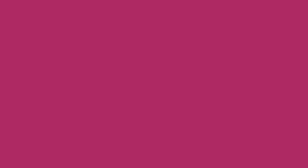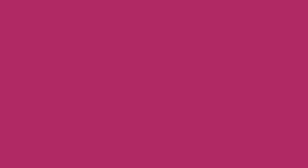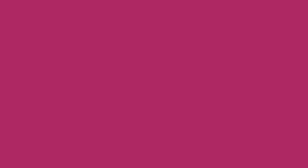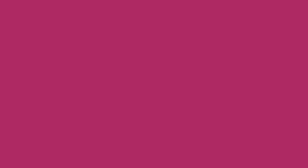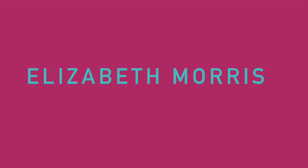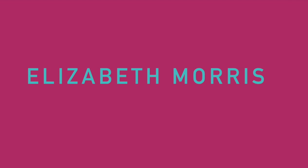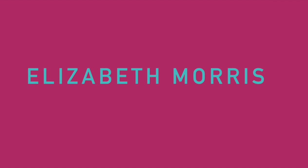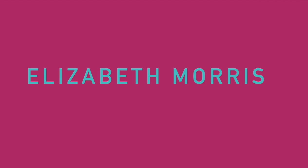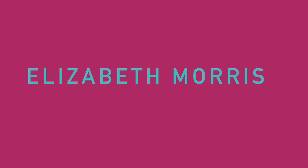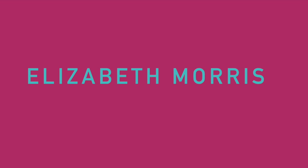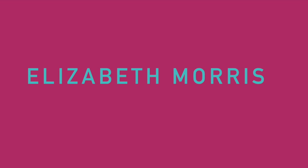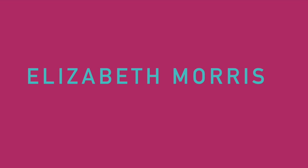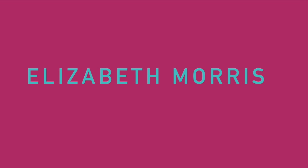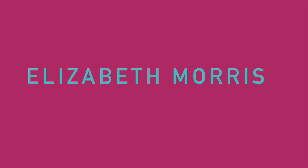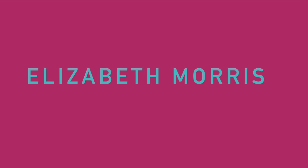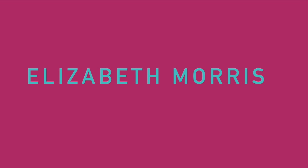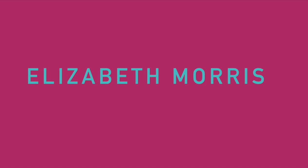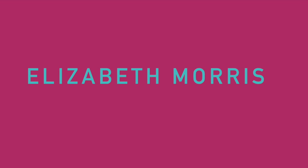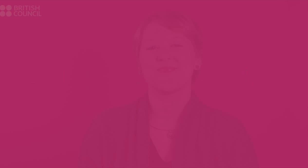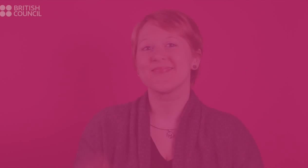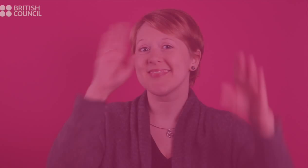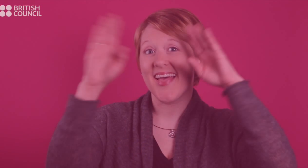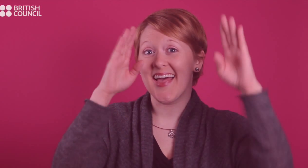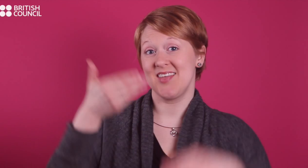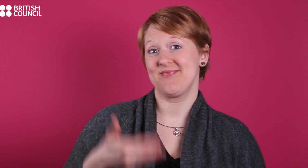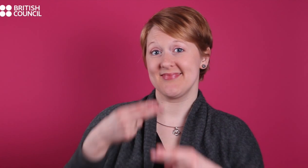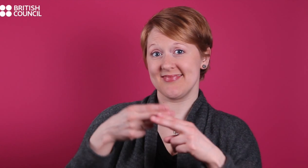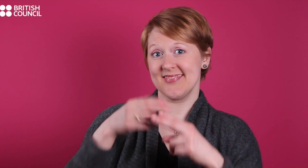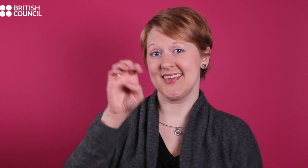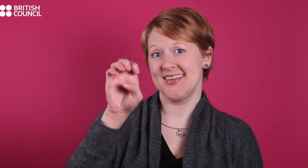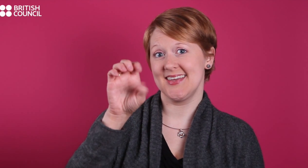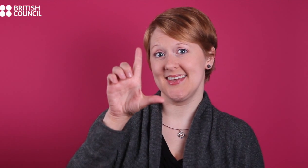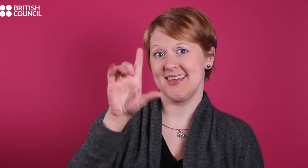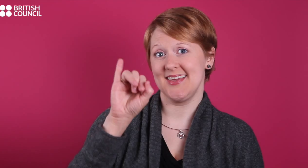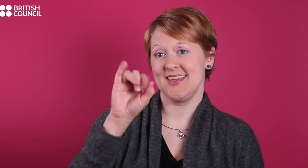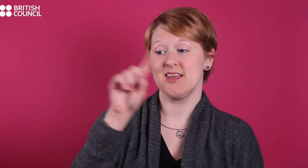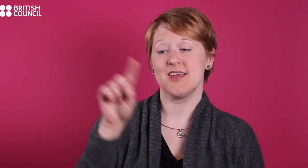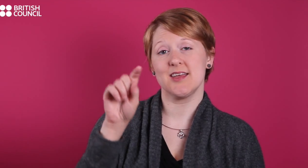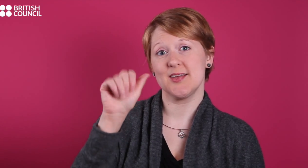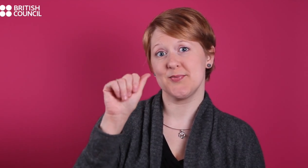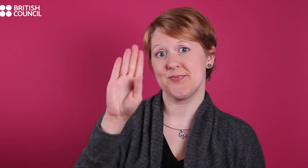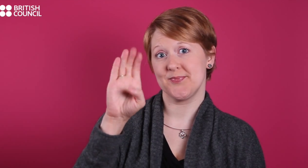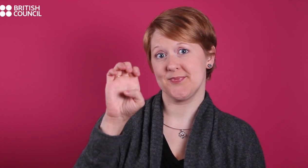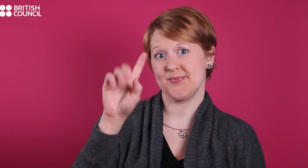Title Card Elizabeth Morris Elizabeth signs in ASL Hi, my name is Elizabeth Morris